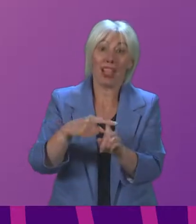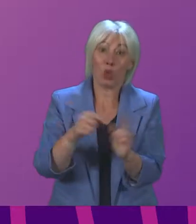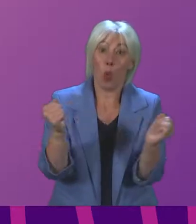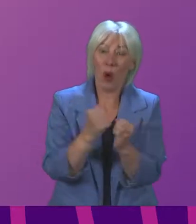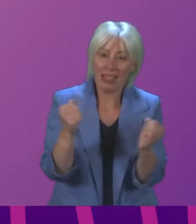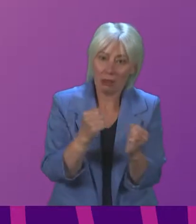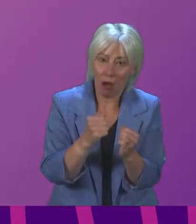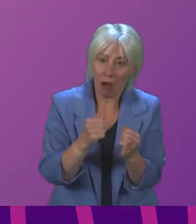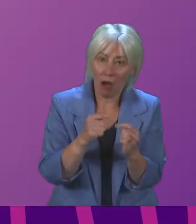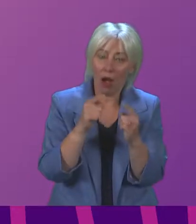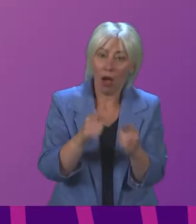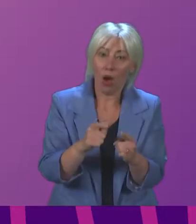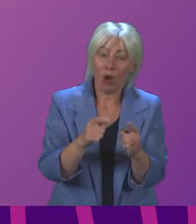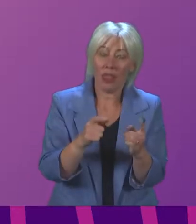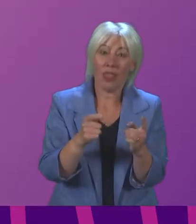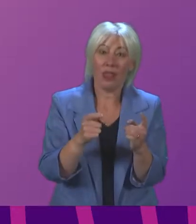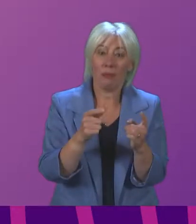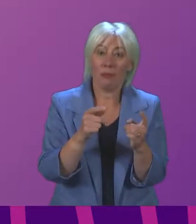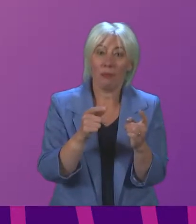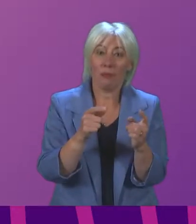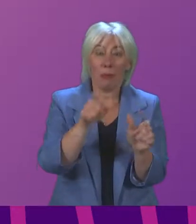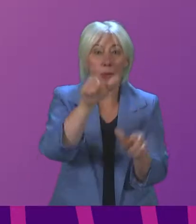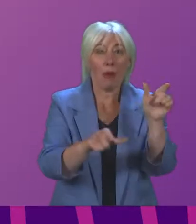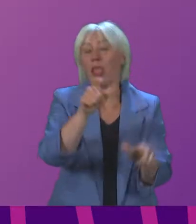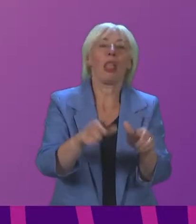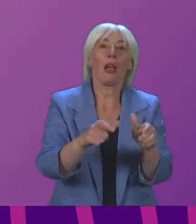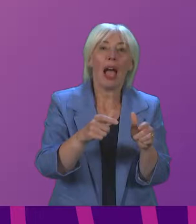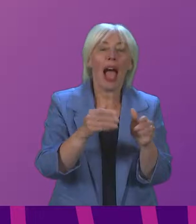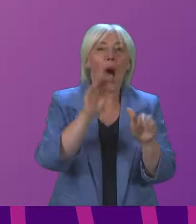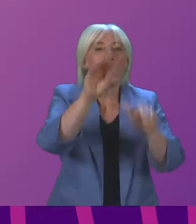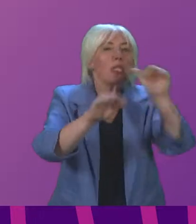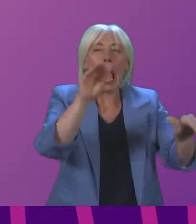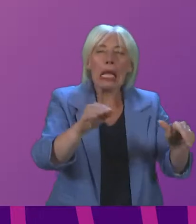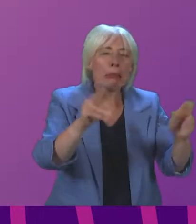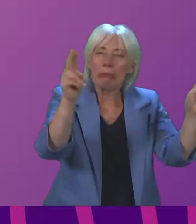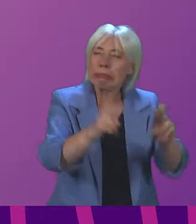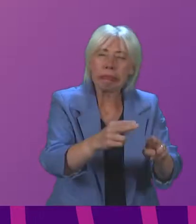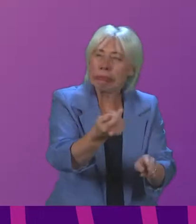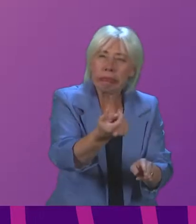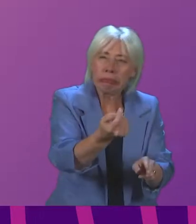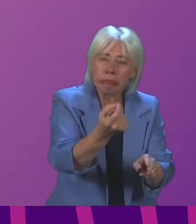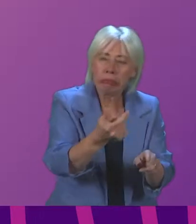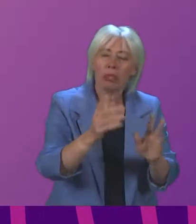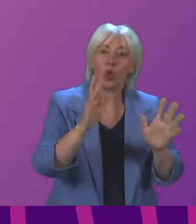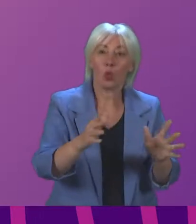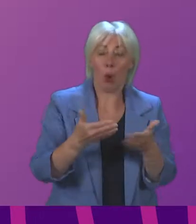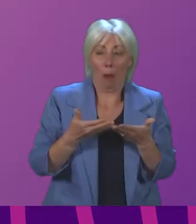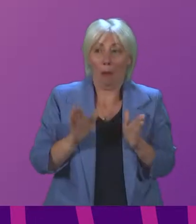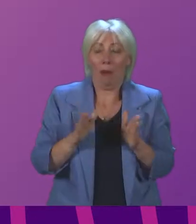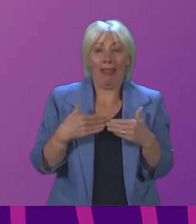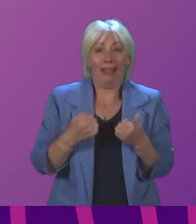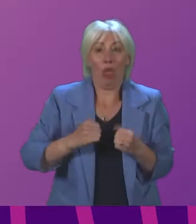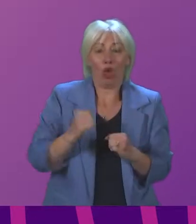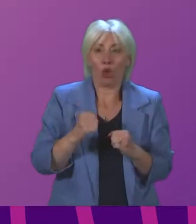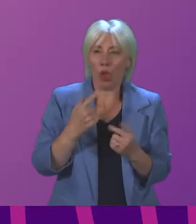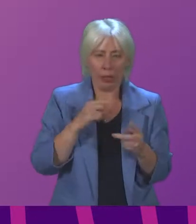period, with less ability for people to spend more time out of doors. Public Health Scotland is working rigorously